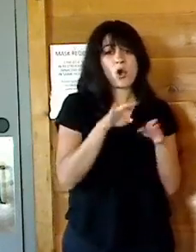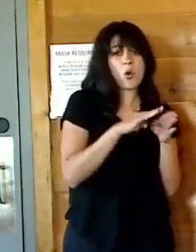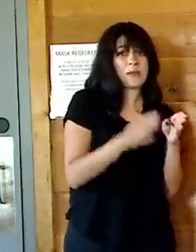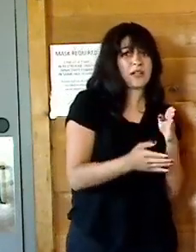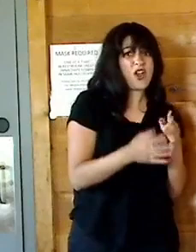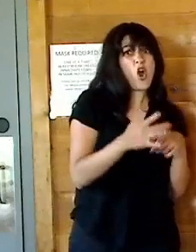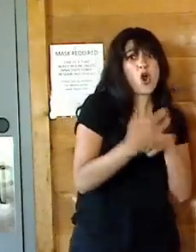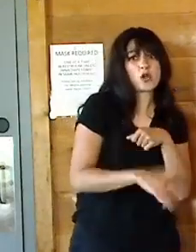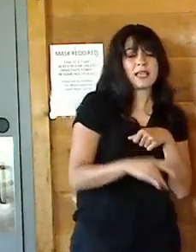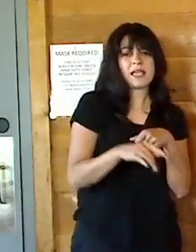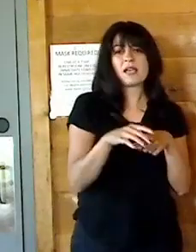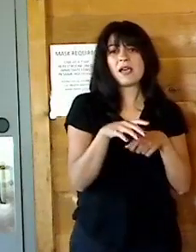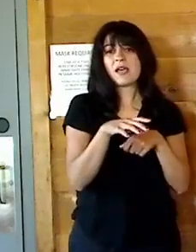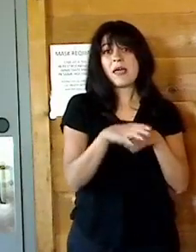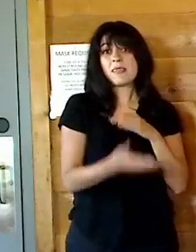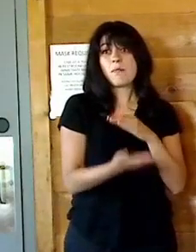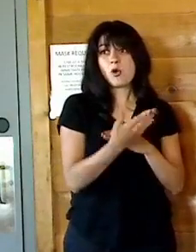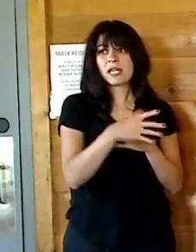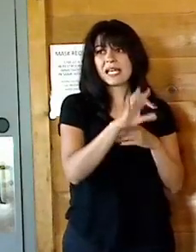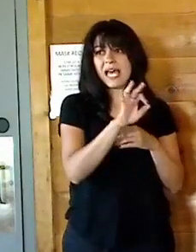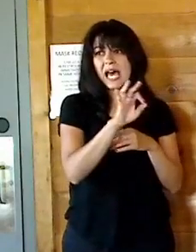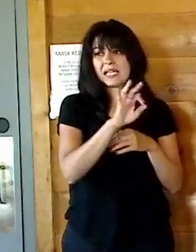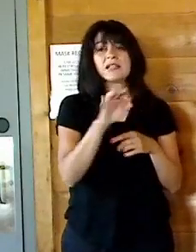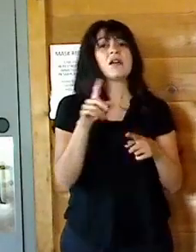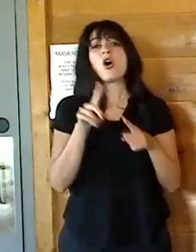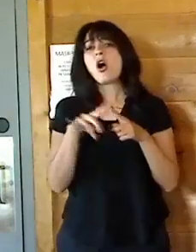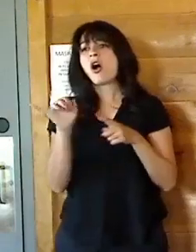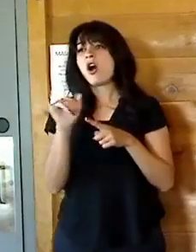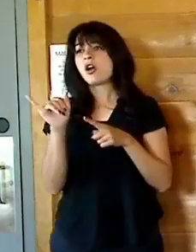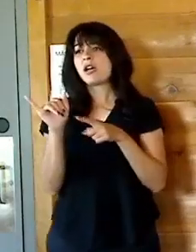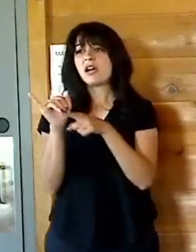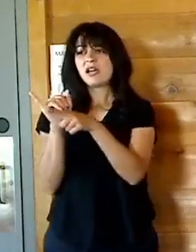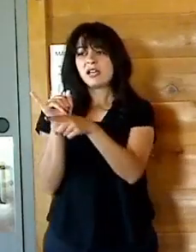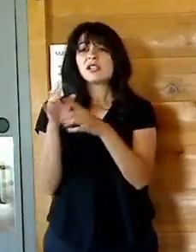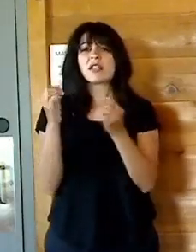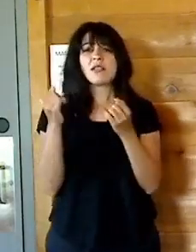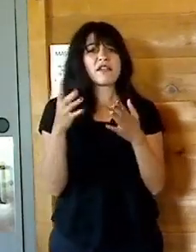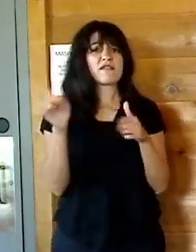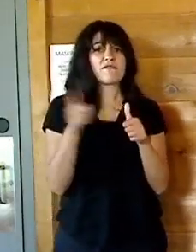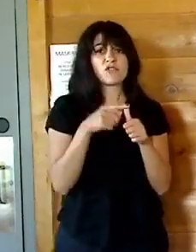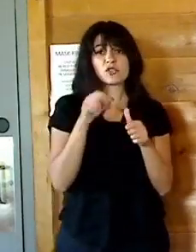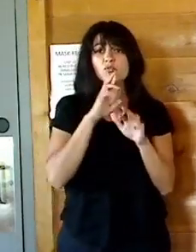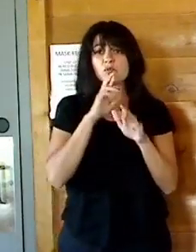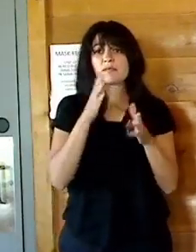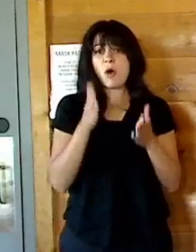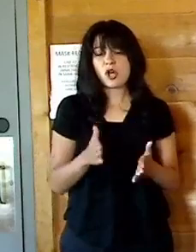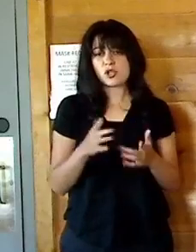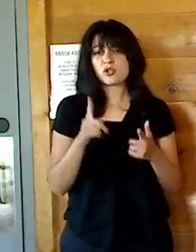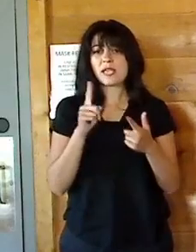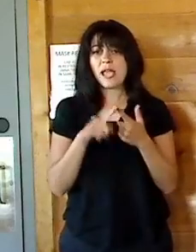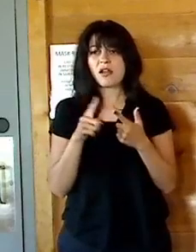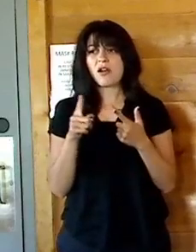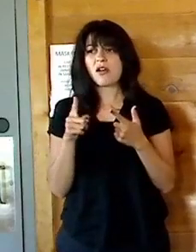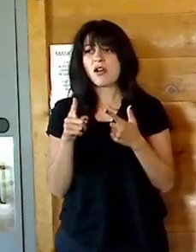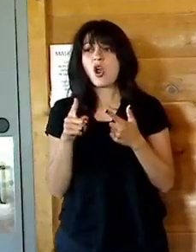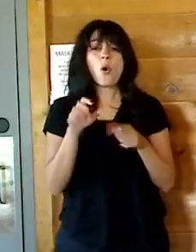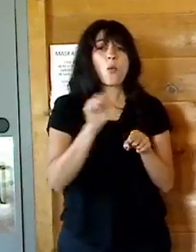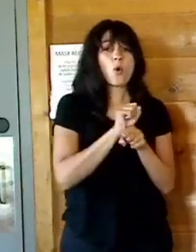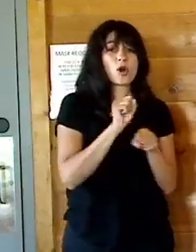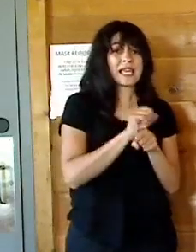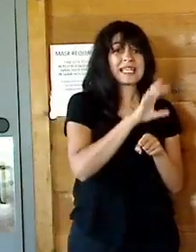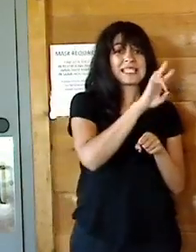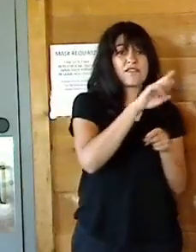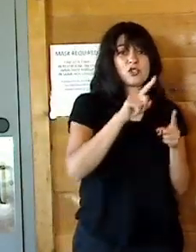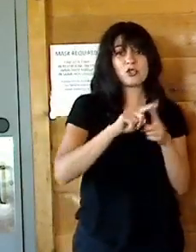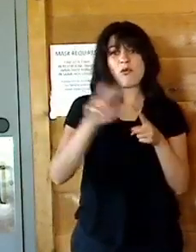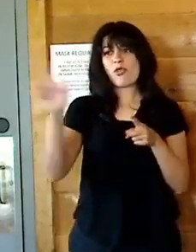You know there's many people especially our first responders and our fish workers and they are working from 7 to 3